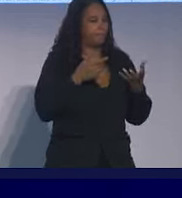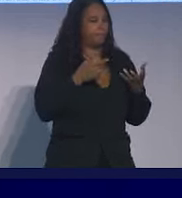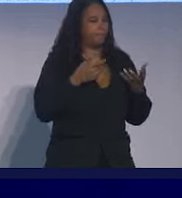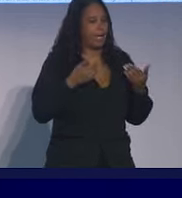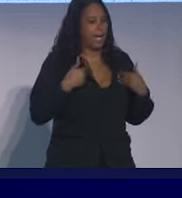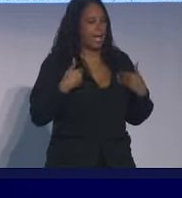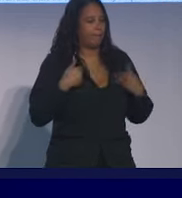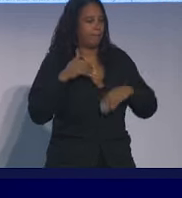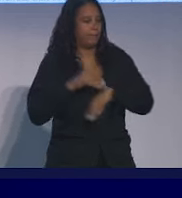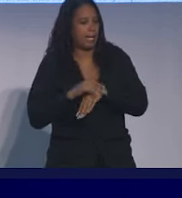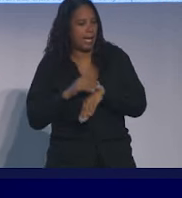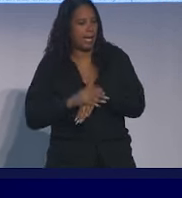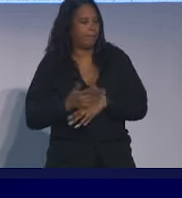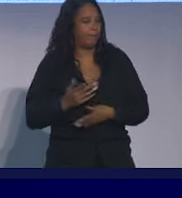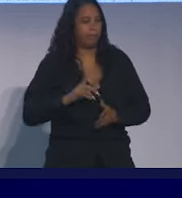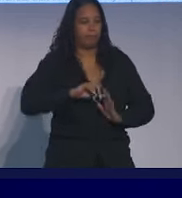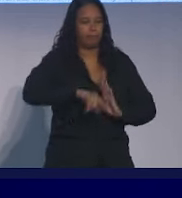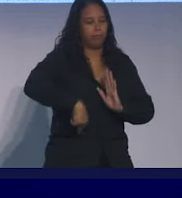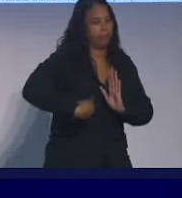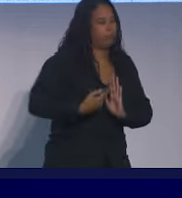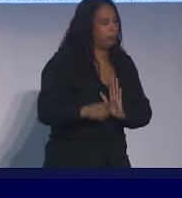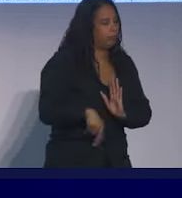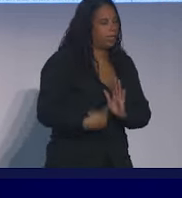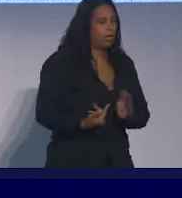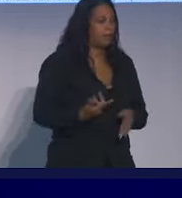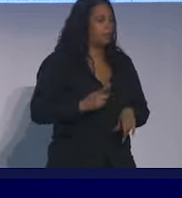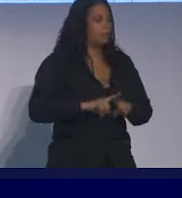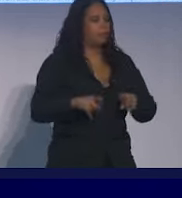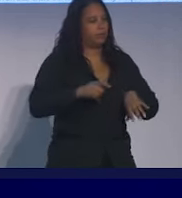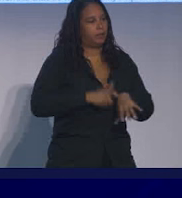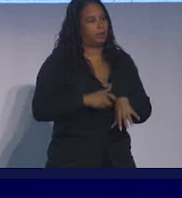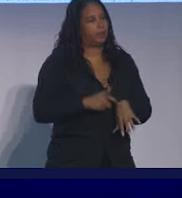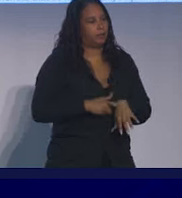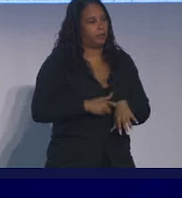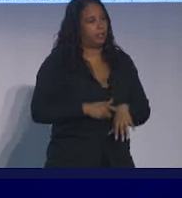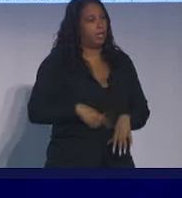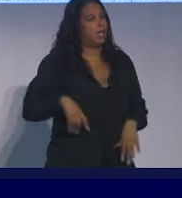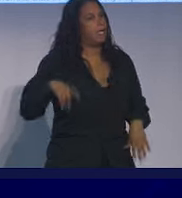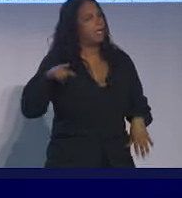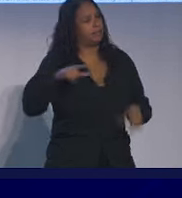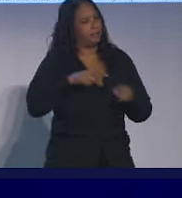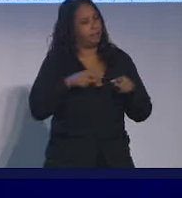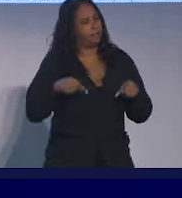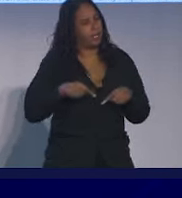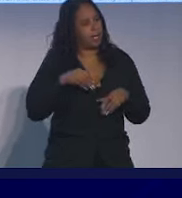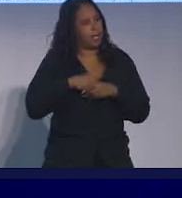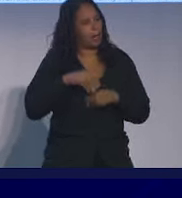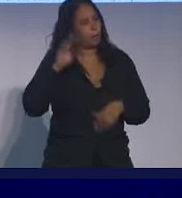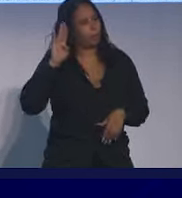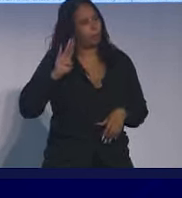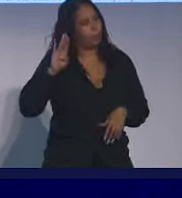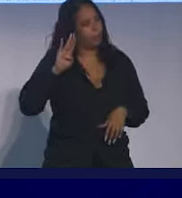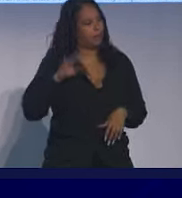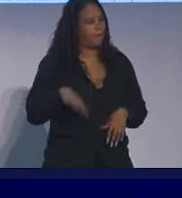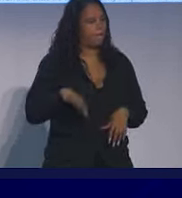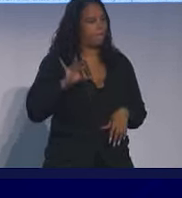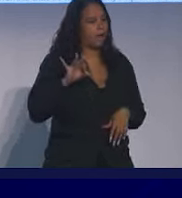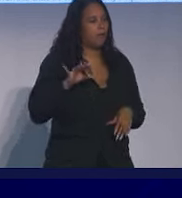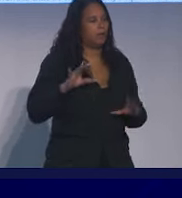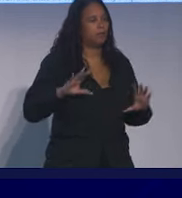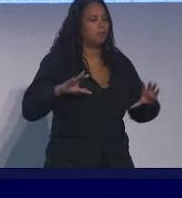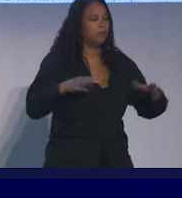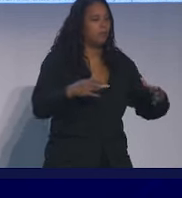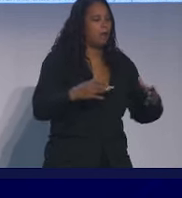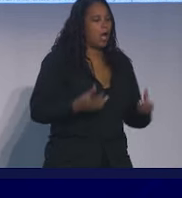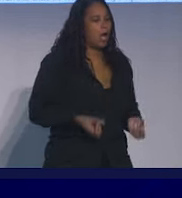hours. There was a study actually a few years ago that looked at PCPs in Brooklyn to find out what proportion of them what proportion of